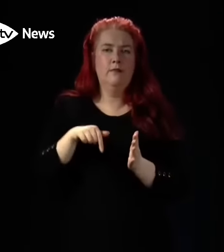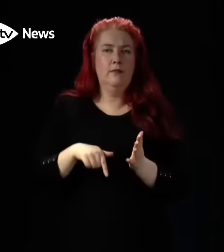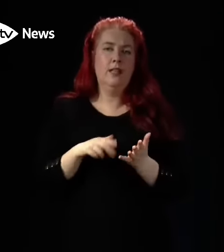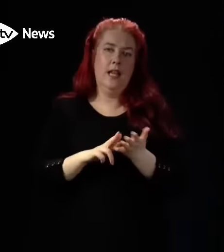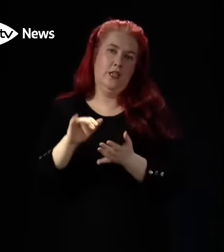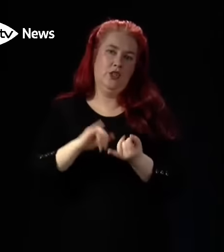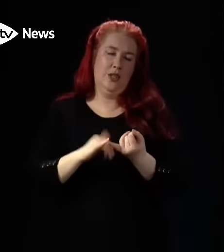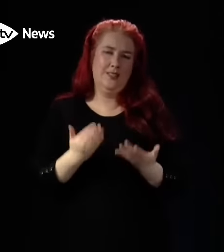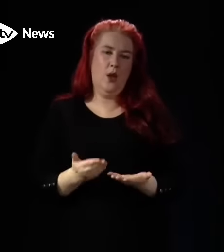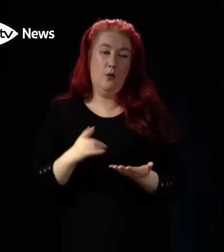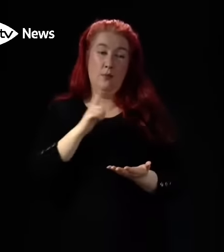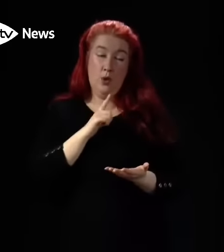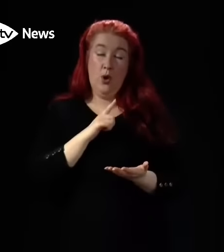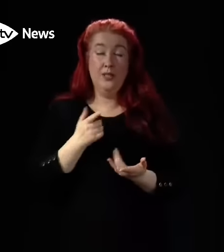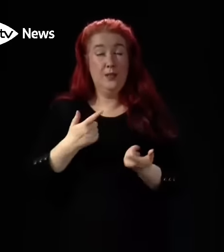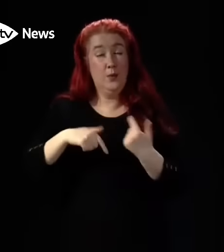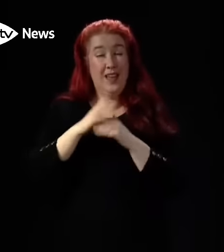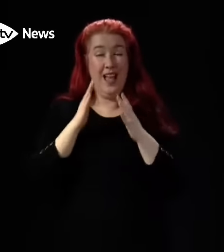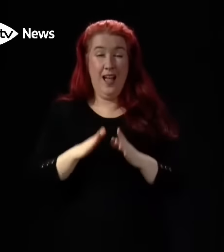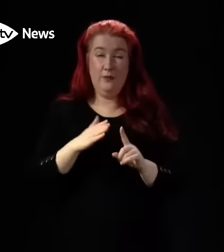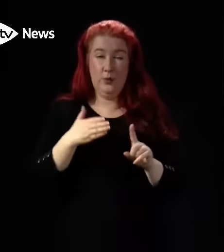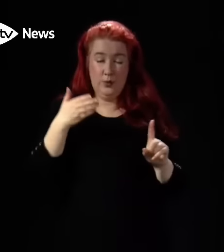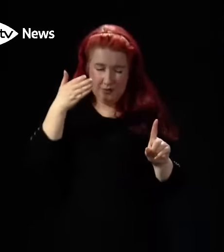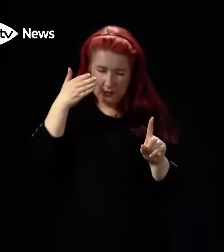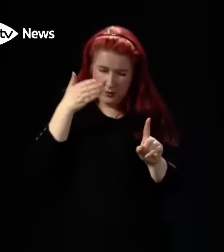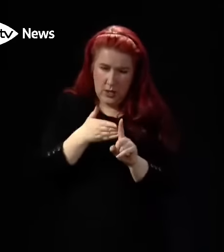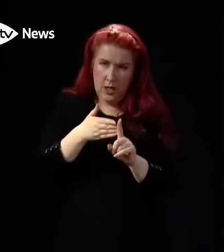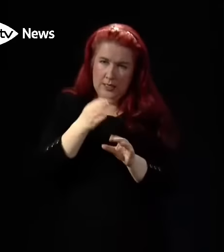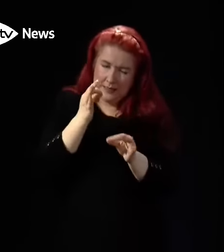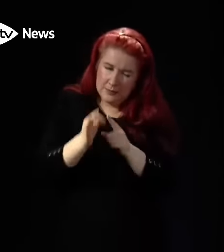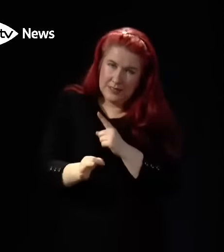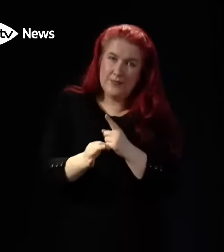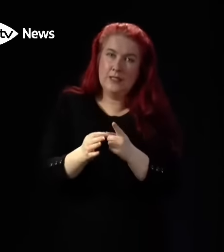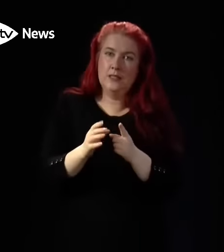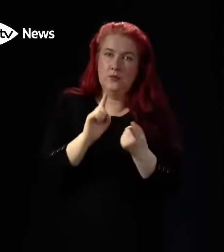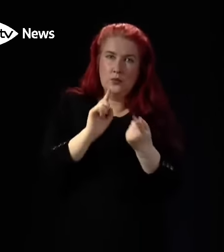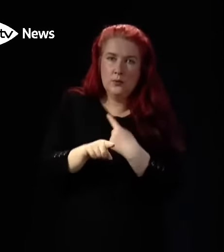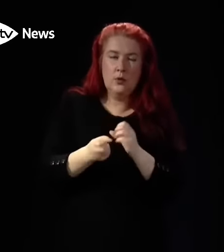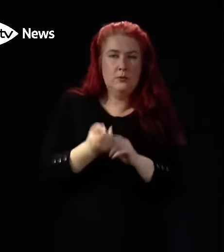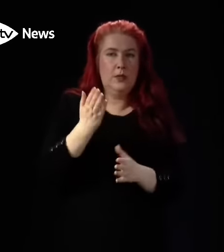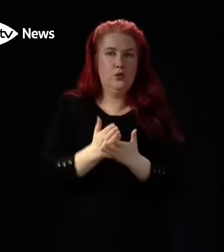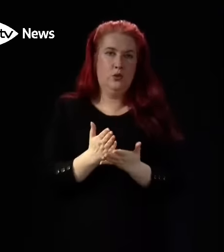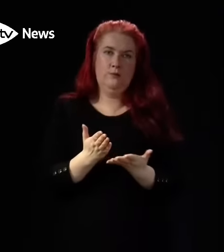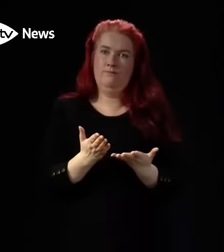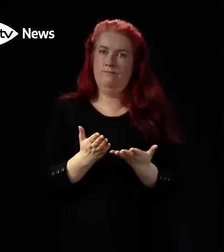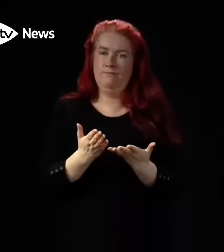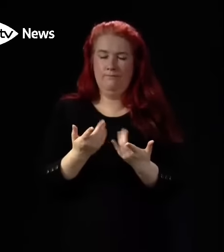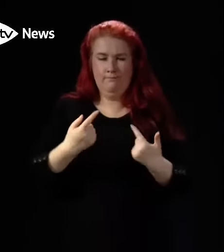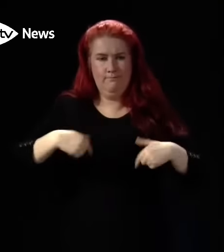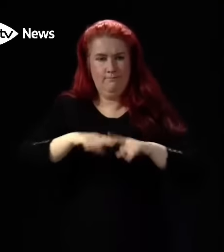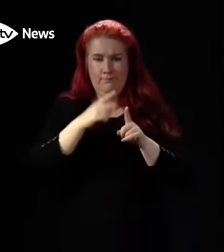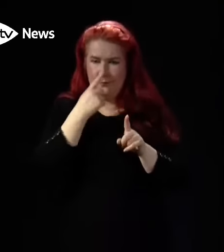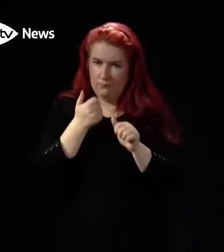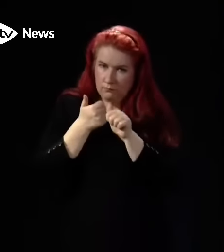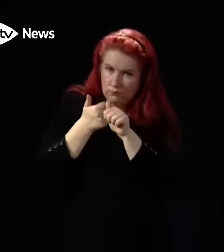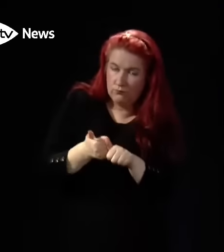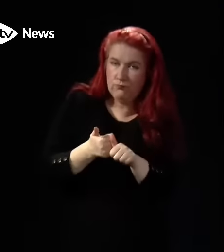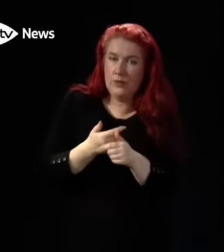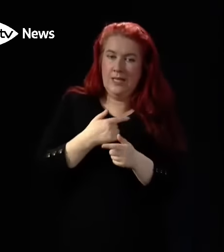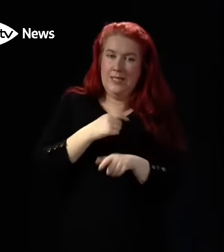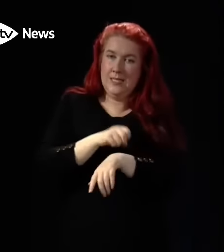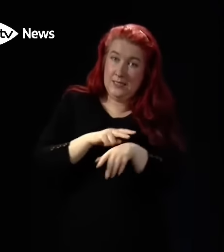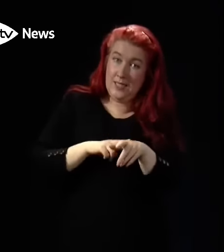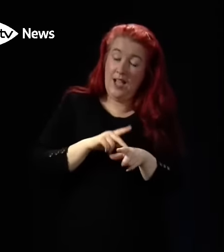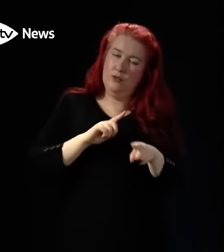because we need to be very targeted in some of our responses to give ourselves the best ability to support staff in